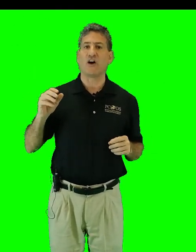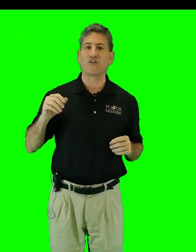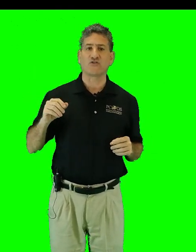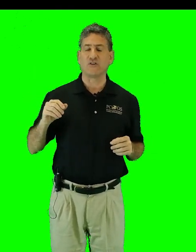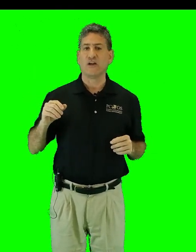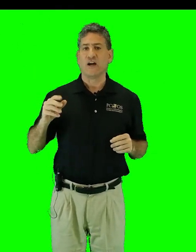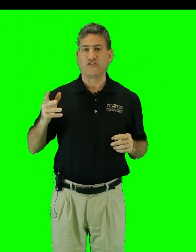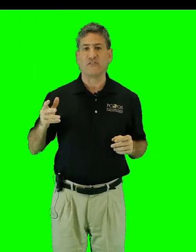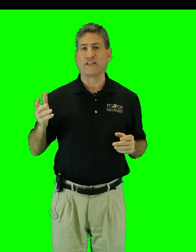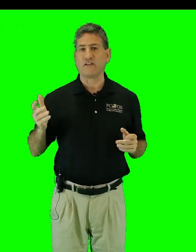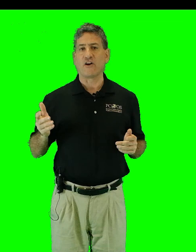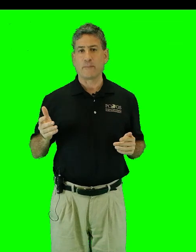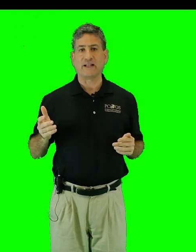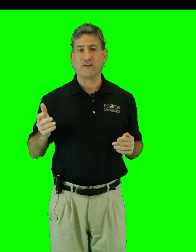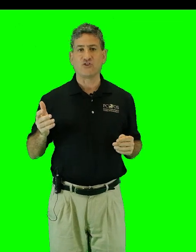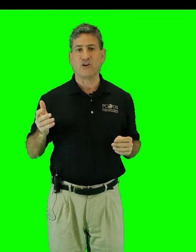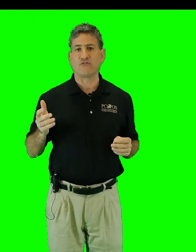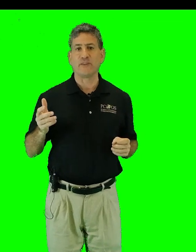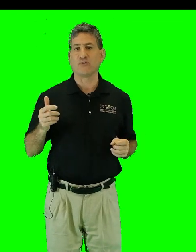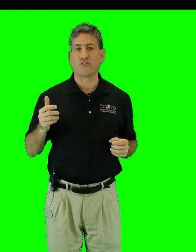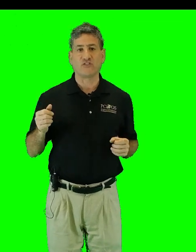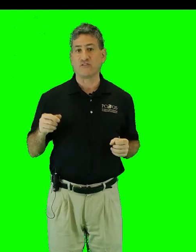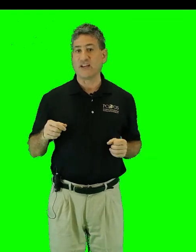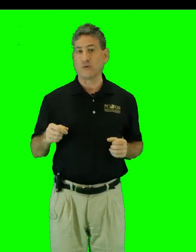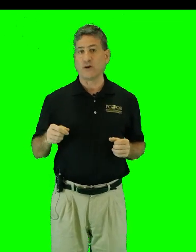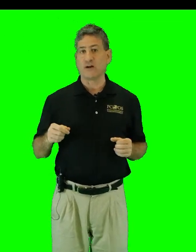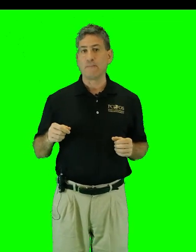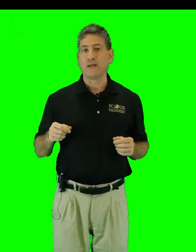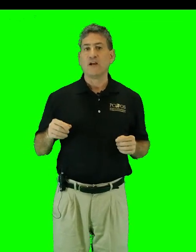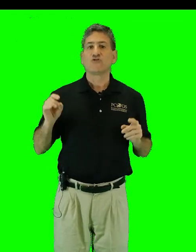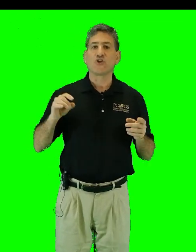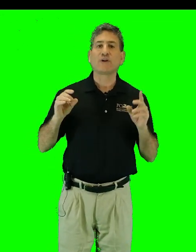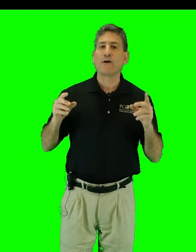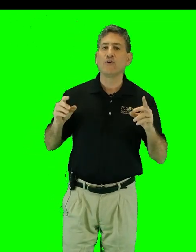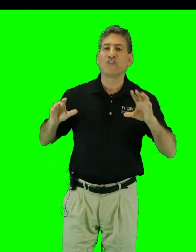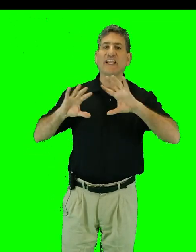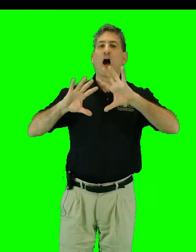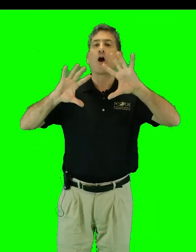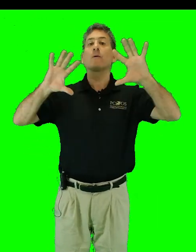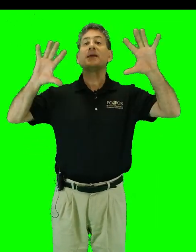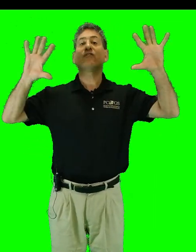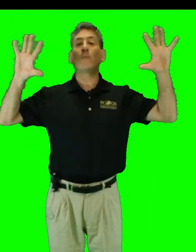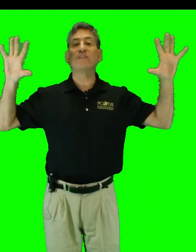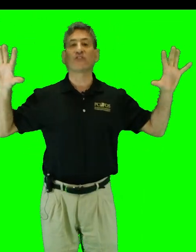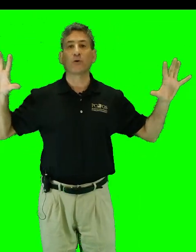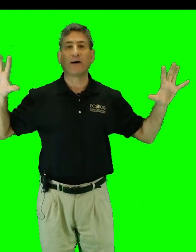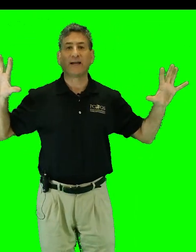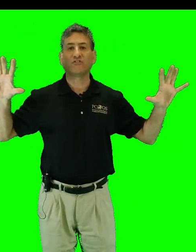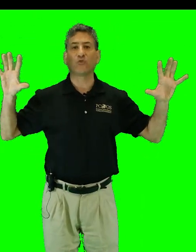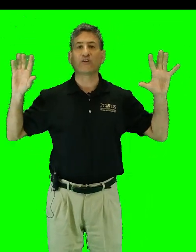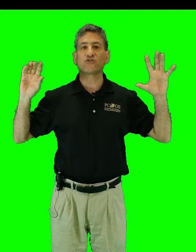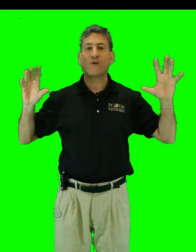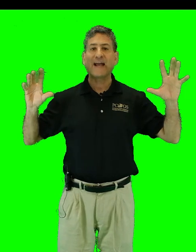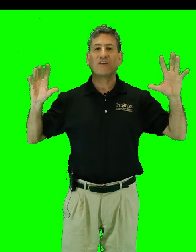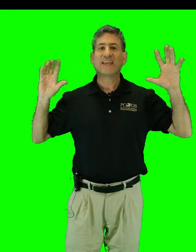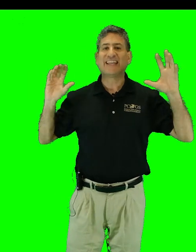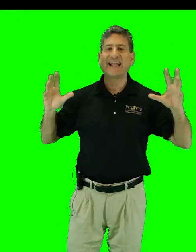Archer a civil and environmental engineer from the University of Delaware showed how using an army of wind turbines to extract kinetic